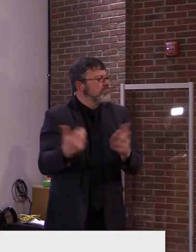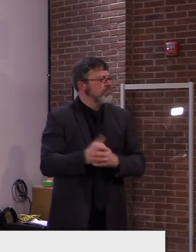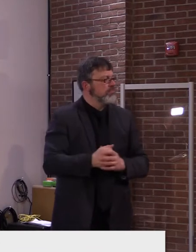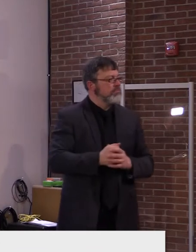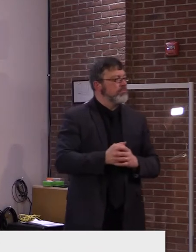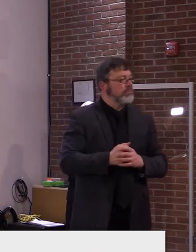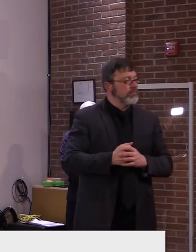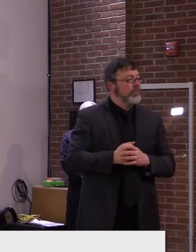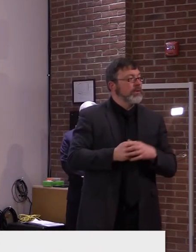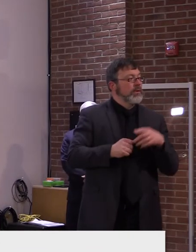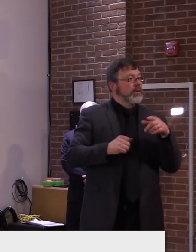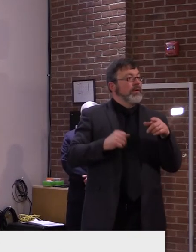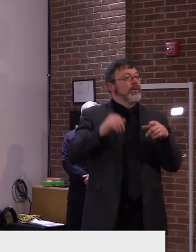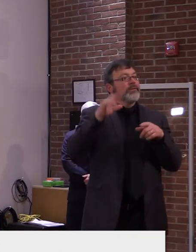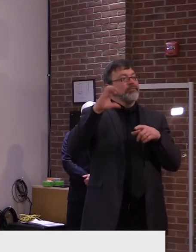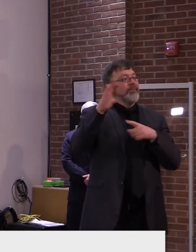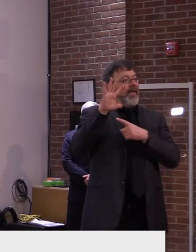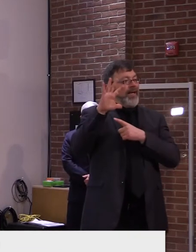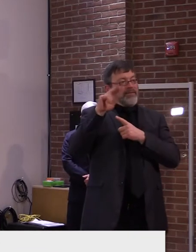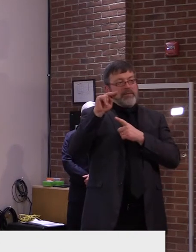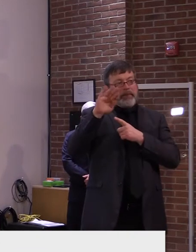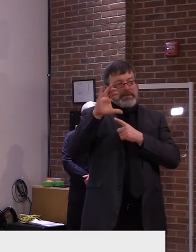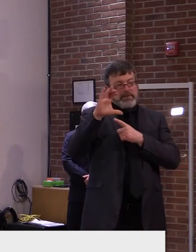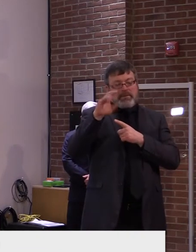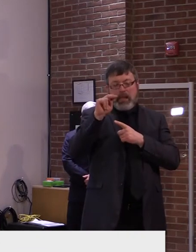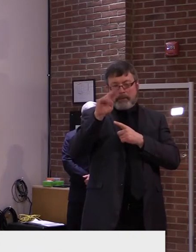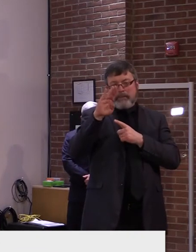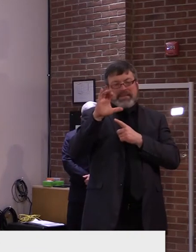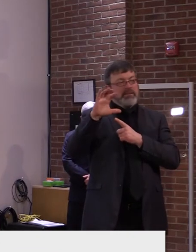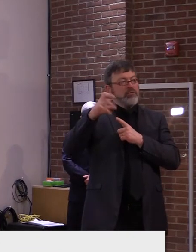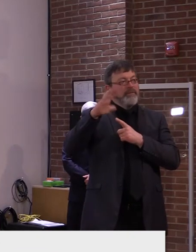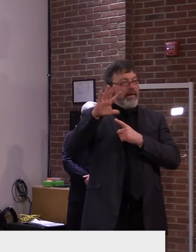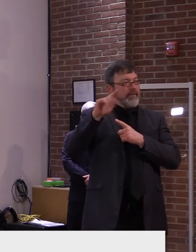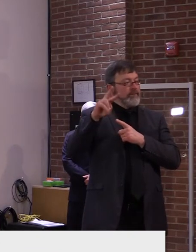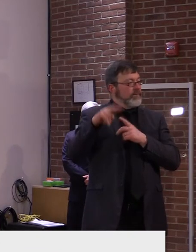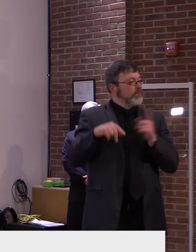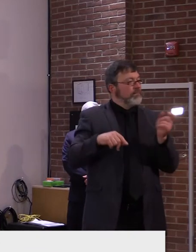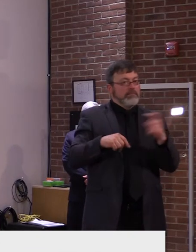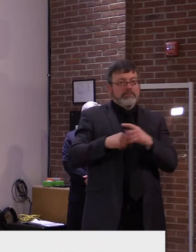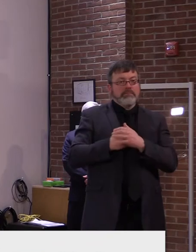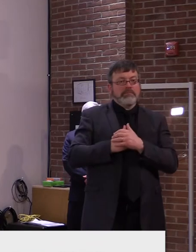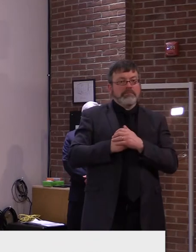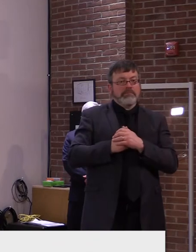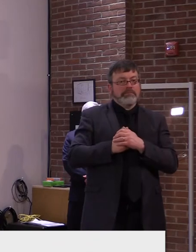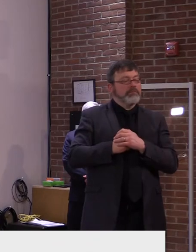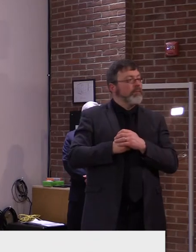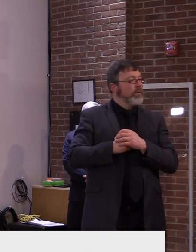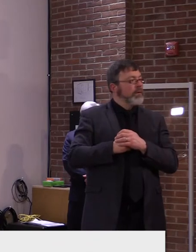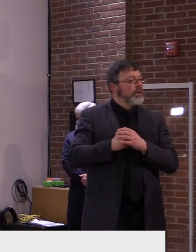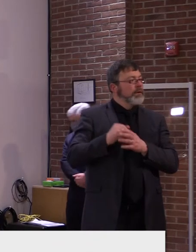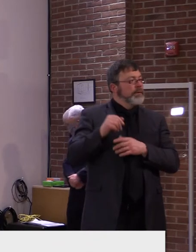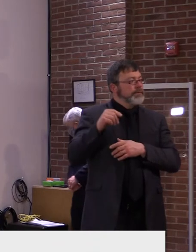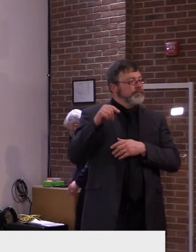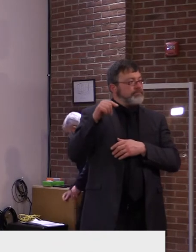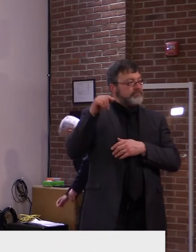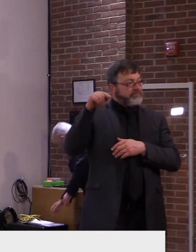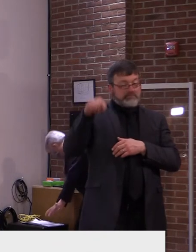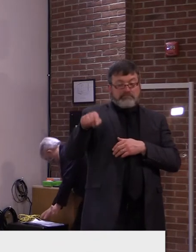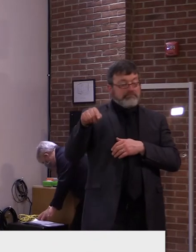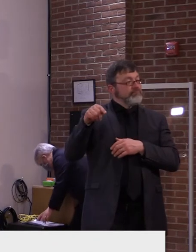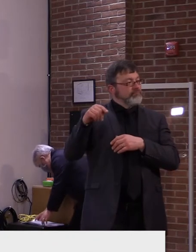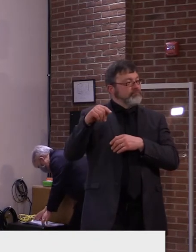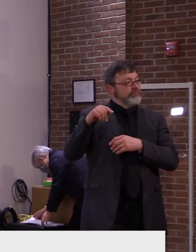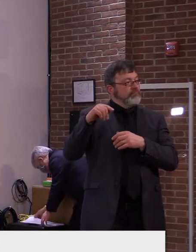Good morning. in light of the bump in federal vaccine supplies coming into the state, I wonder if you have any